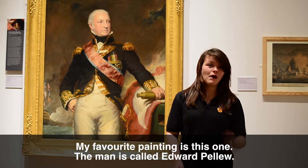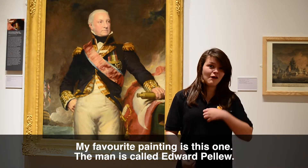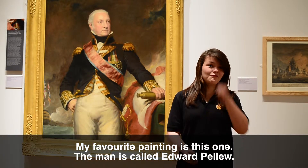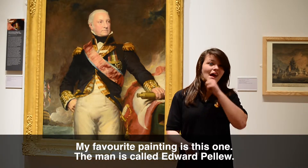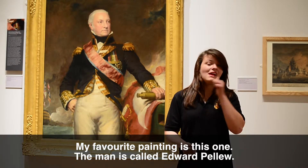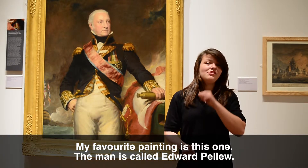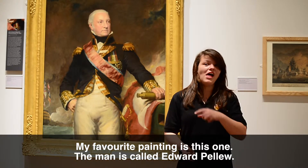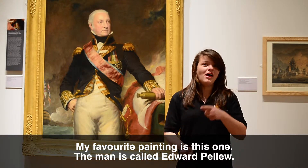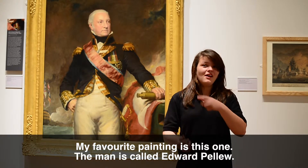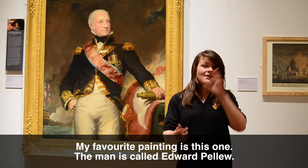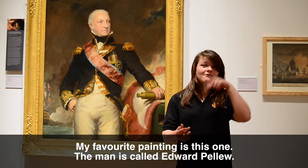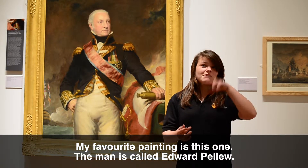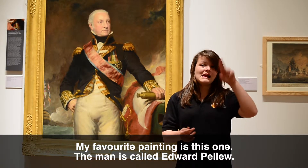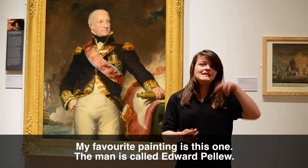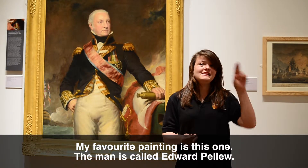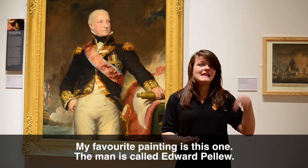My favourite painting is this one.